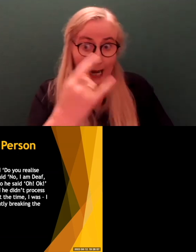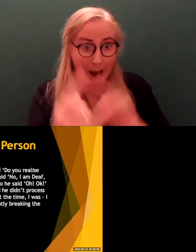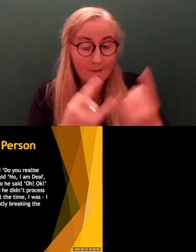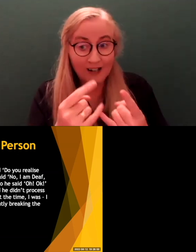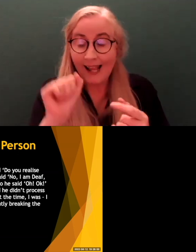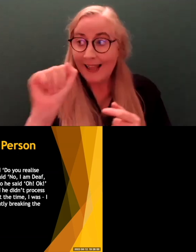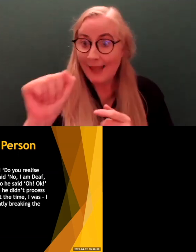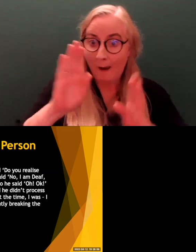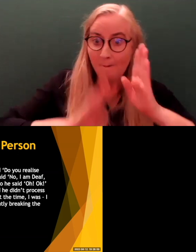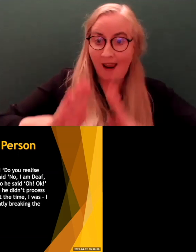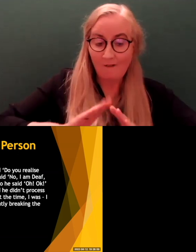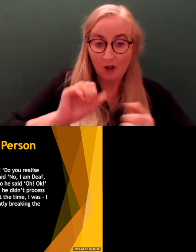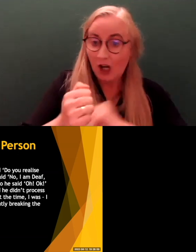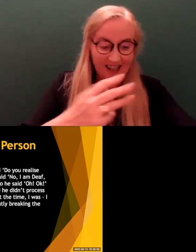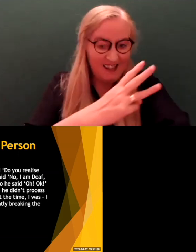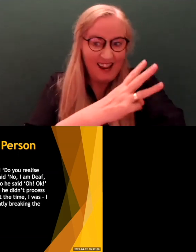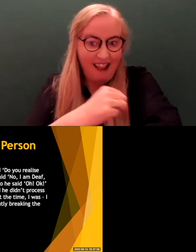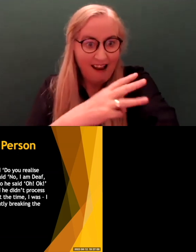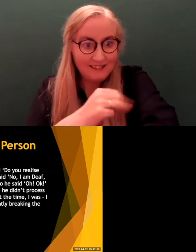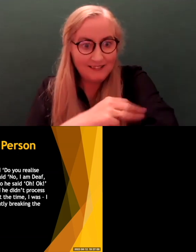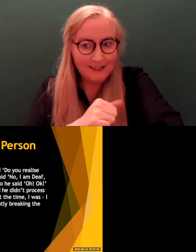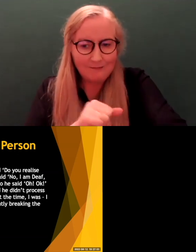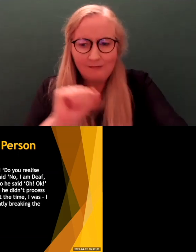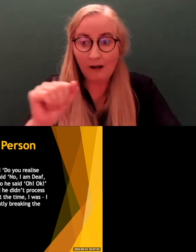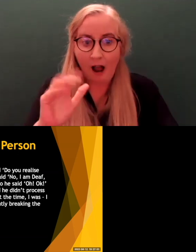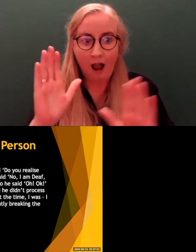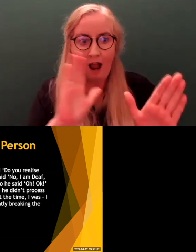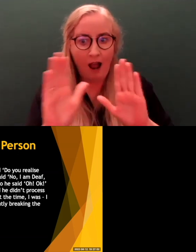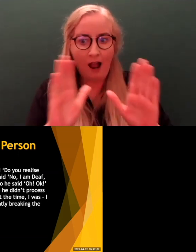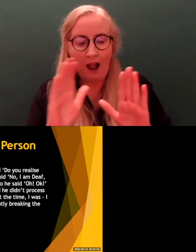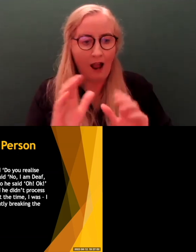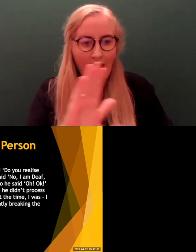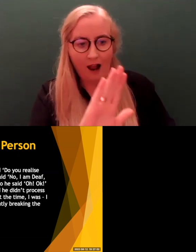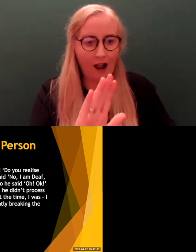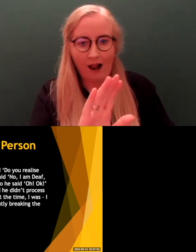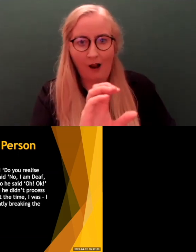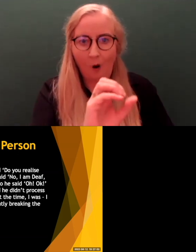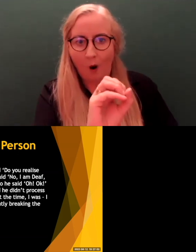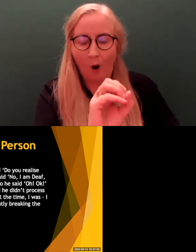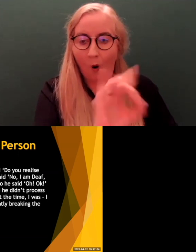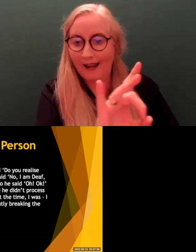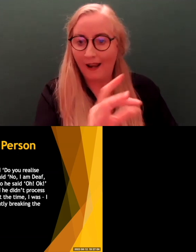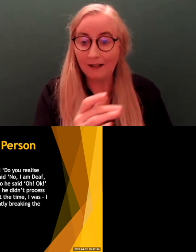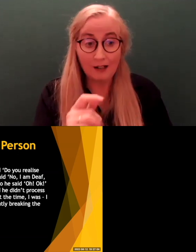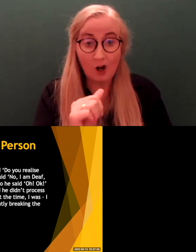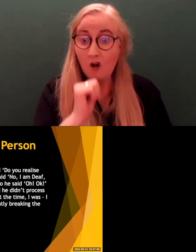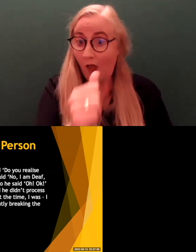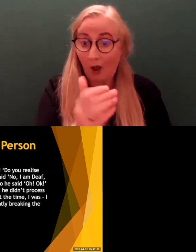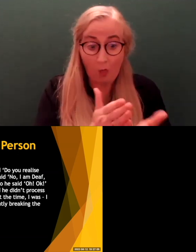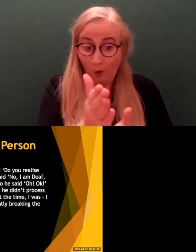changed. The guarda said, oh, sorry. OK, OK, OK. And didn't process the fine that they knew was